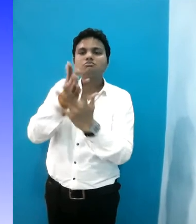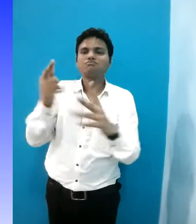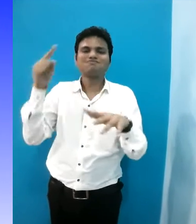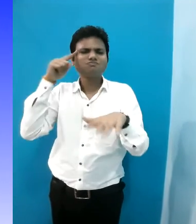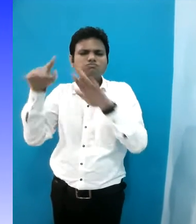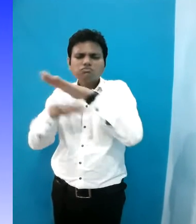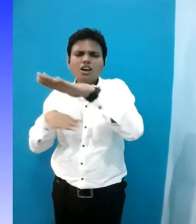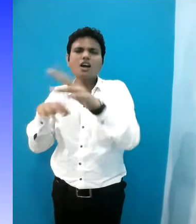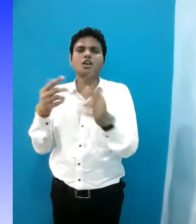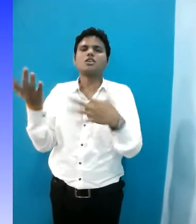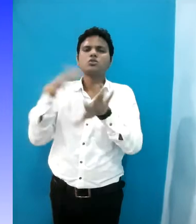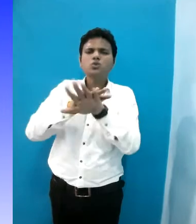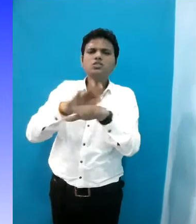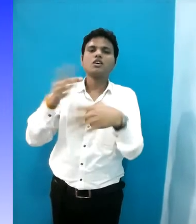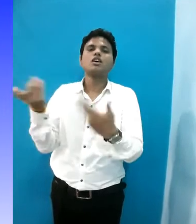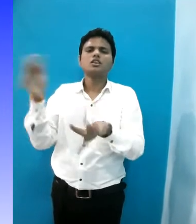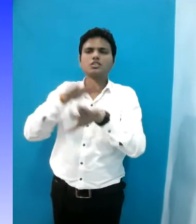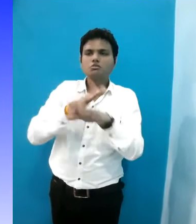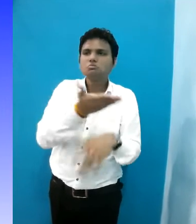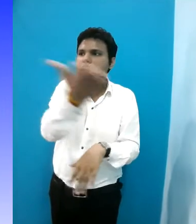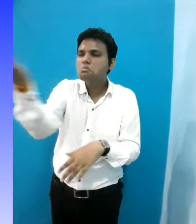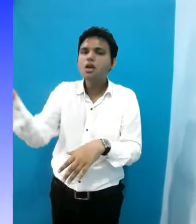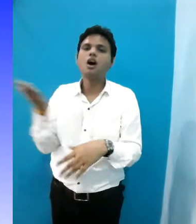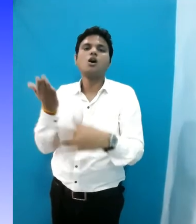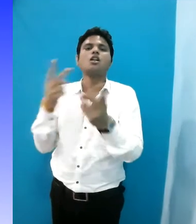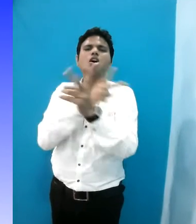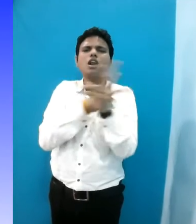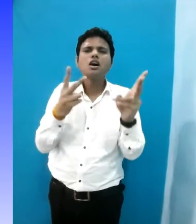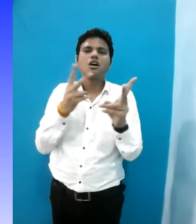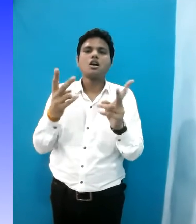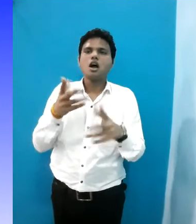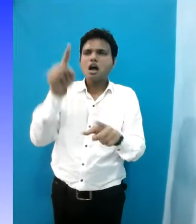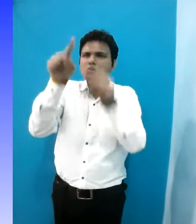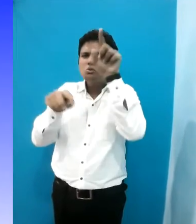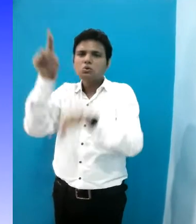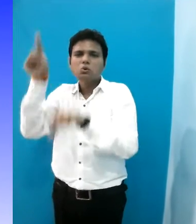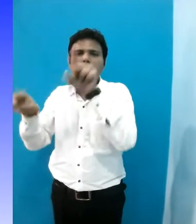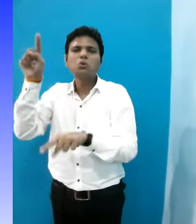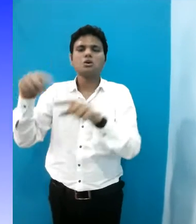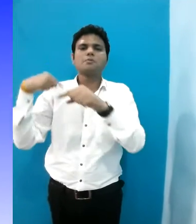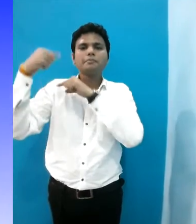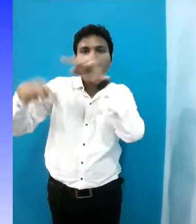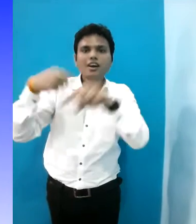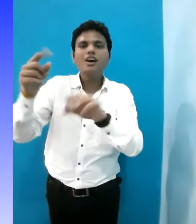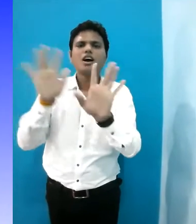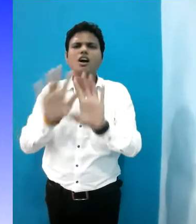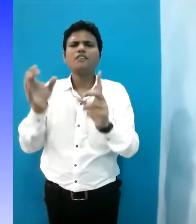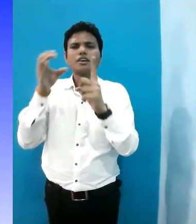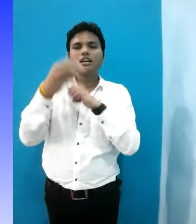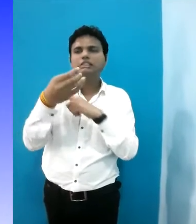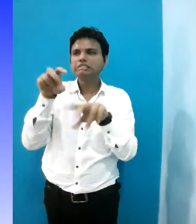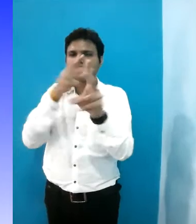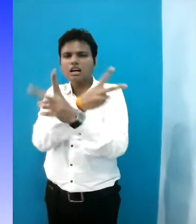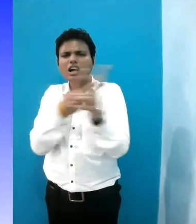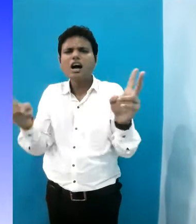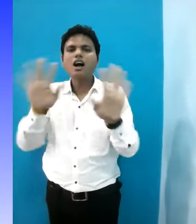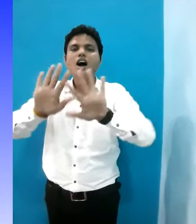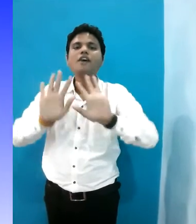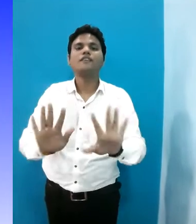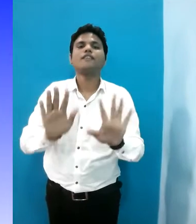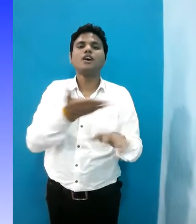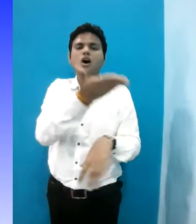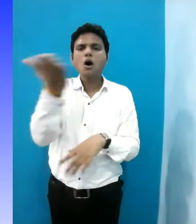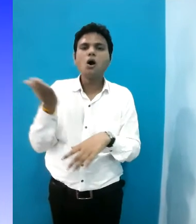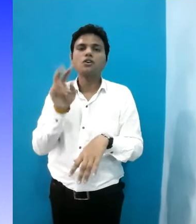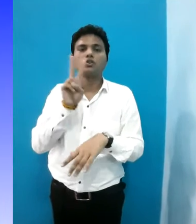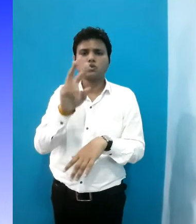accessible design, inclusive design, and design for all hold somewhat divergent historical and cultural meanings in what